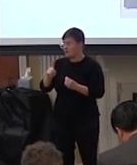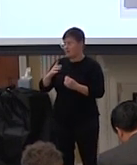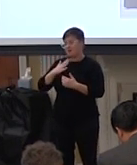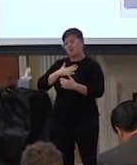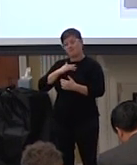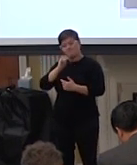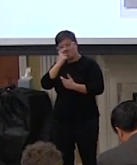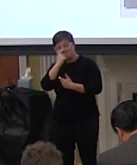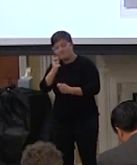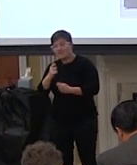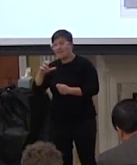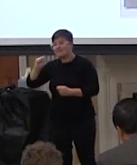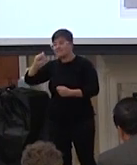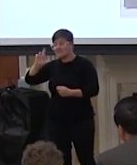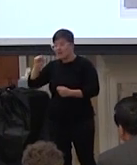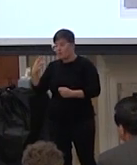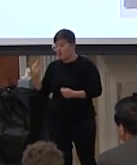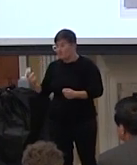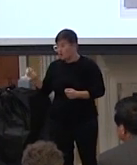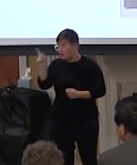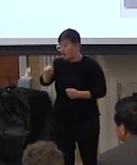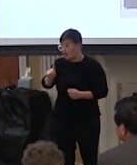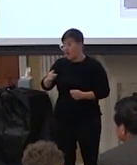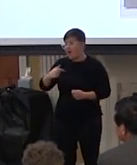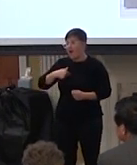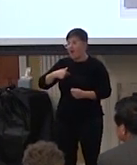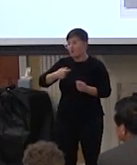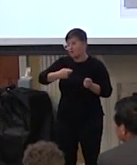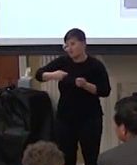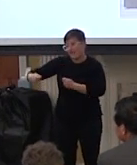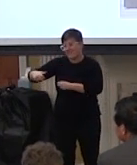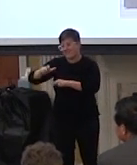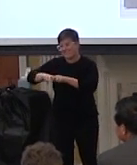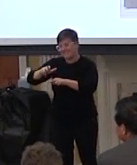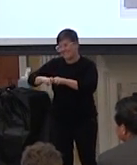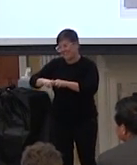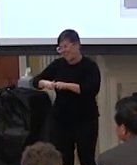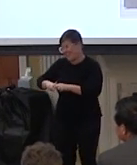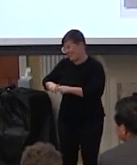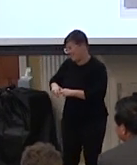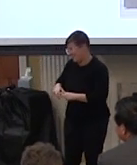compelling and sarah if you'd like to get up i'll drag your chair over here